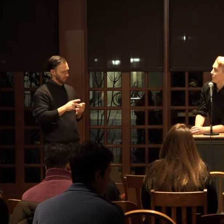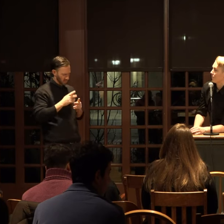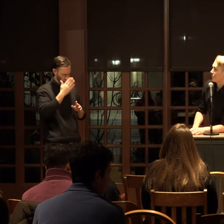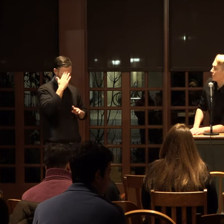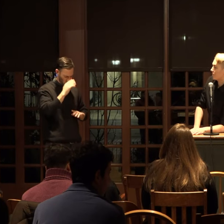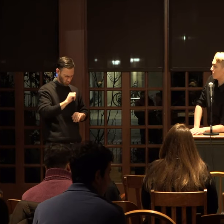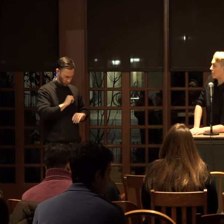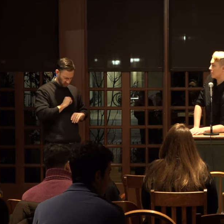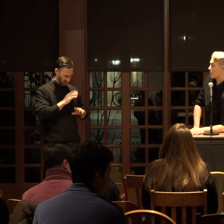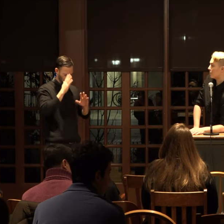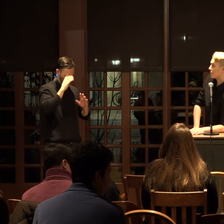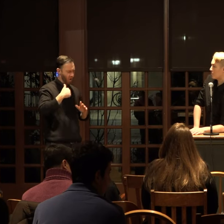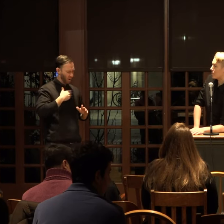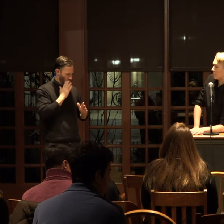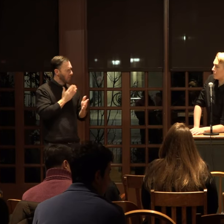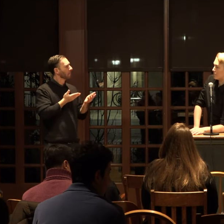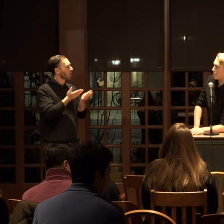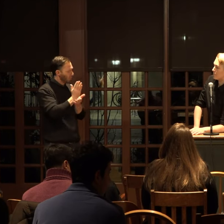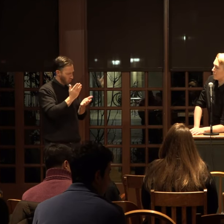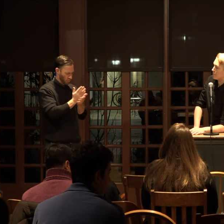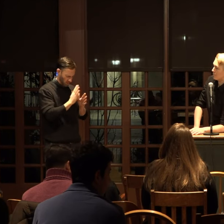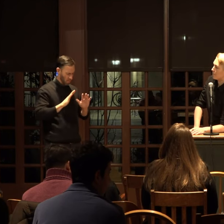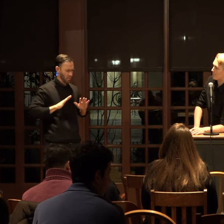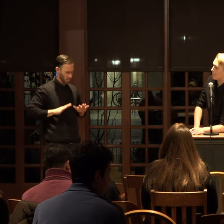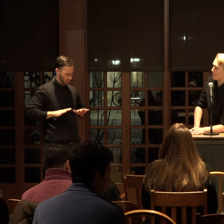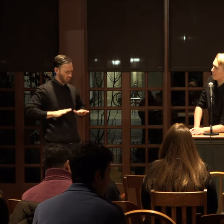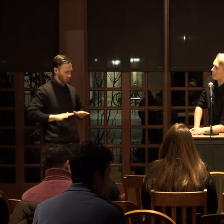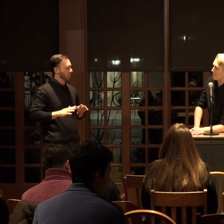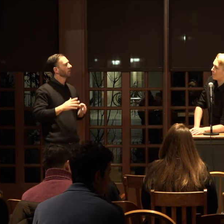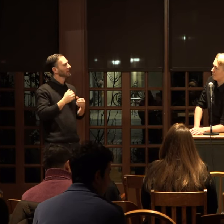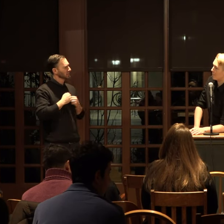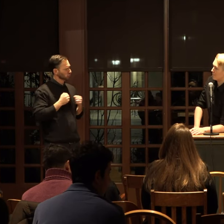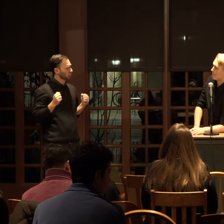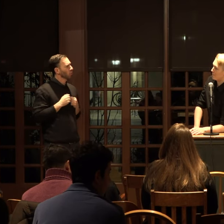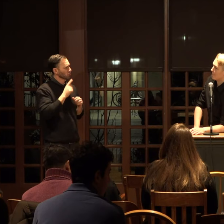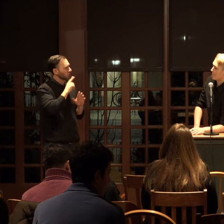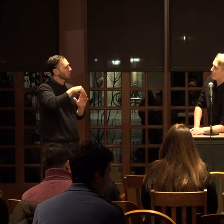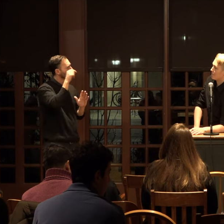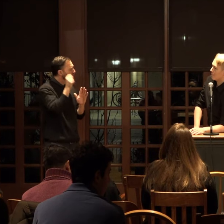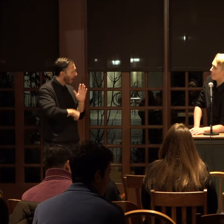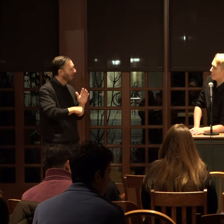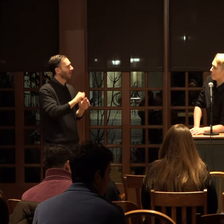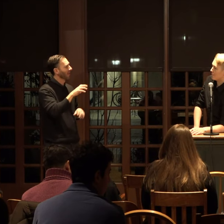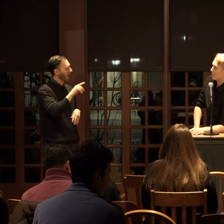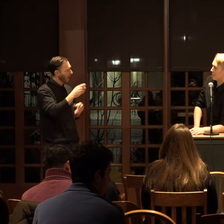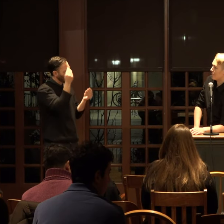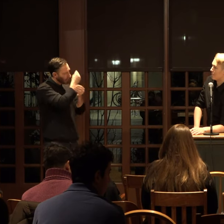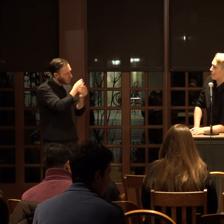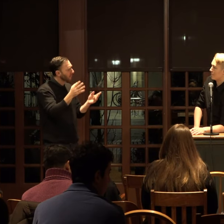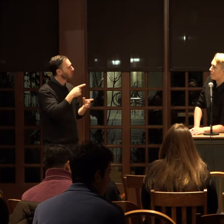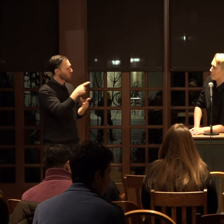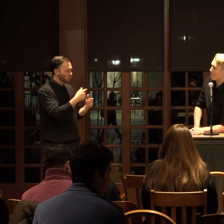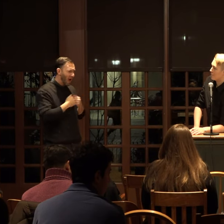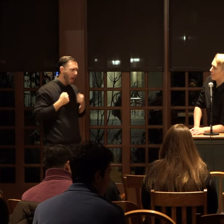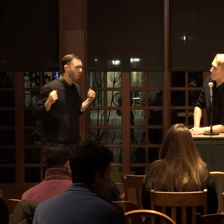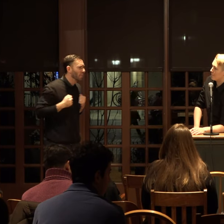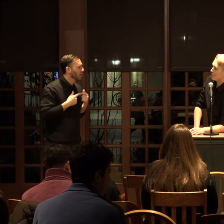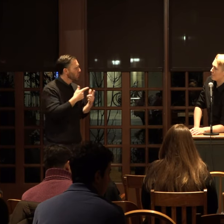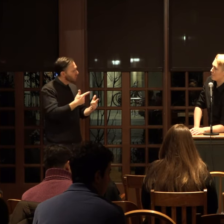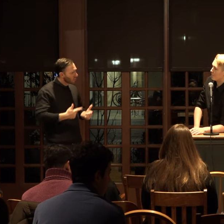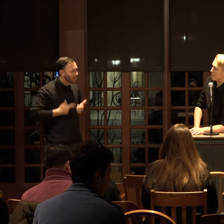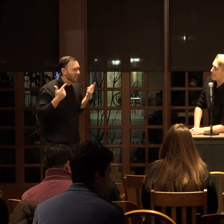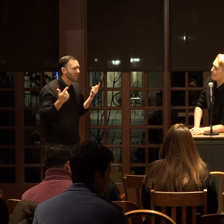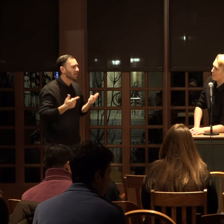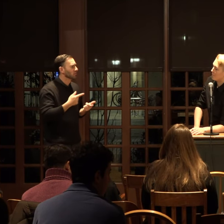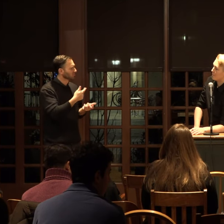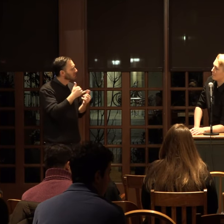yourself and you know that you're going to be okay, I think that disclosing is sort of a radical act and letting people know that you're out there, you're living this and